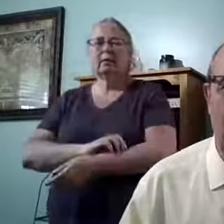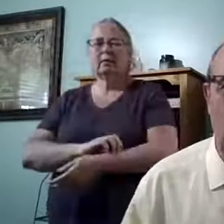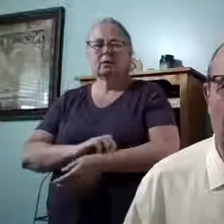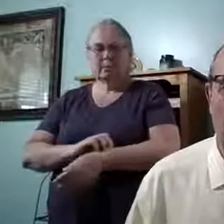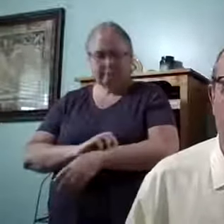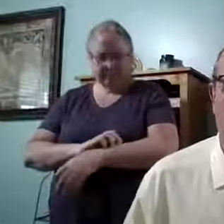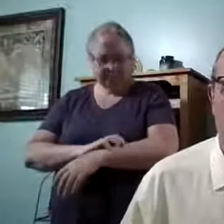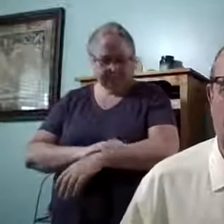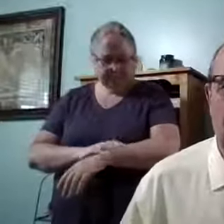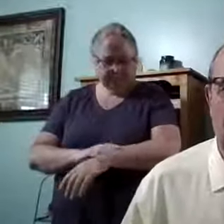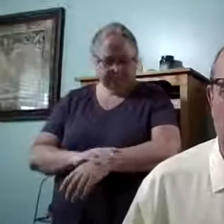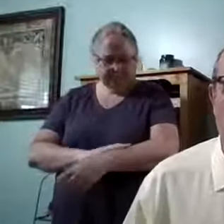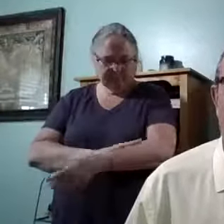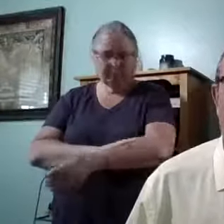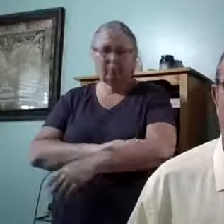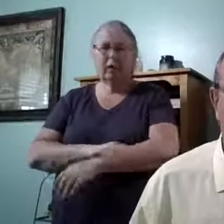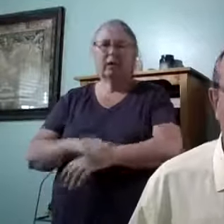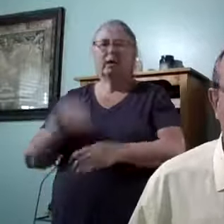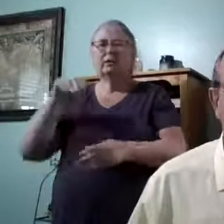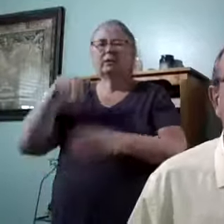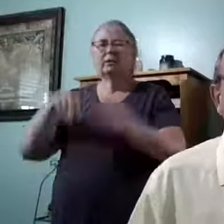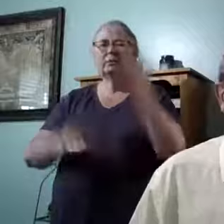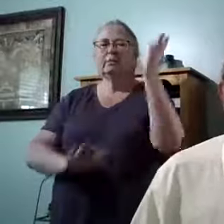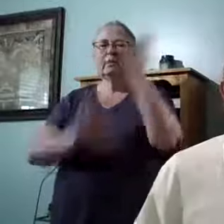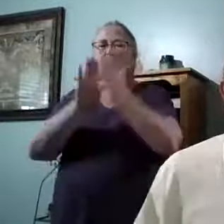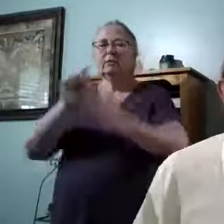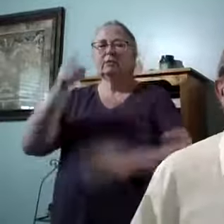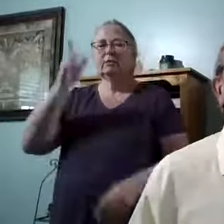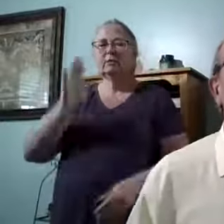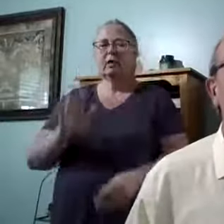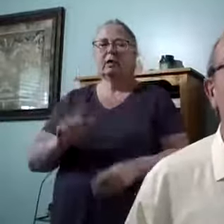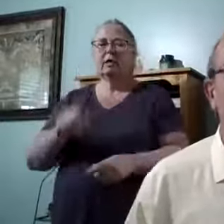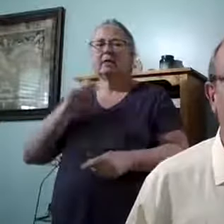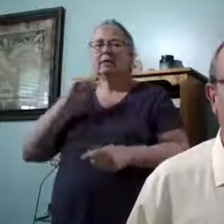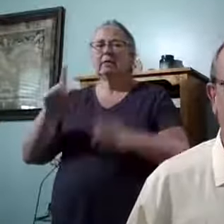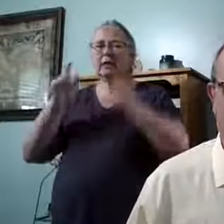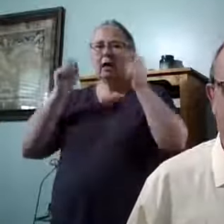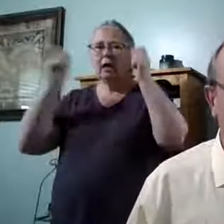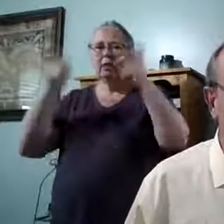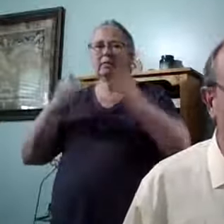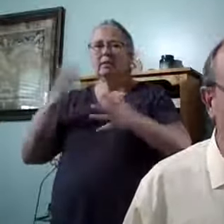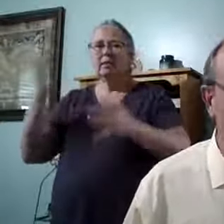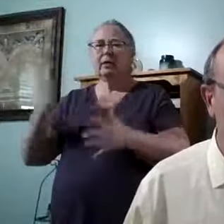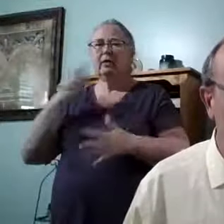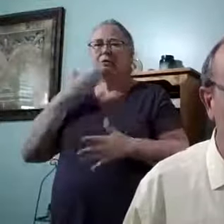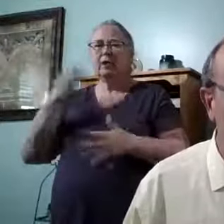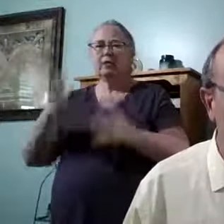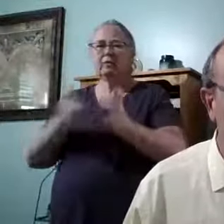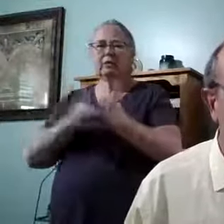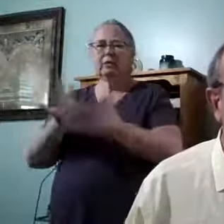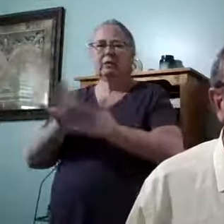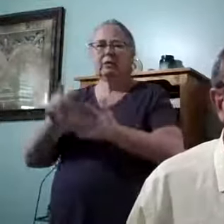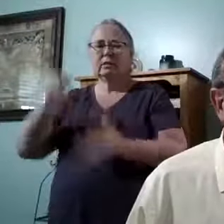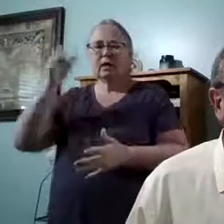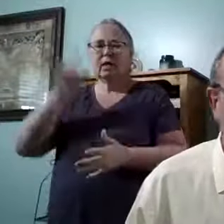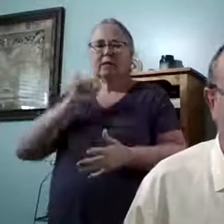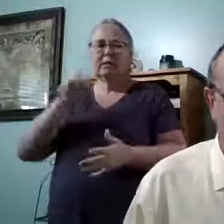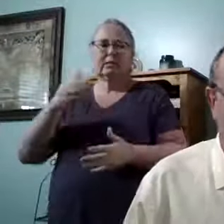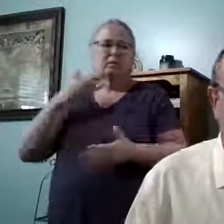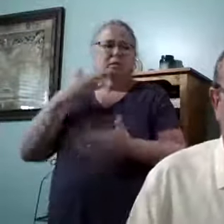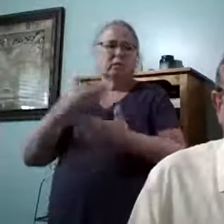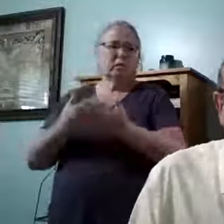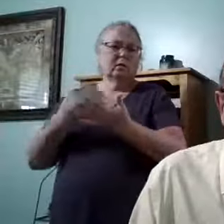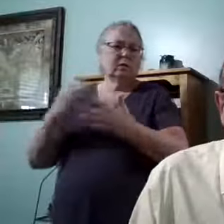Hallelujah. Just to be in the presence of God is an awesome thing. Thank you, Jesus. Isn't God good today?